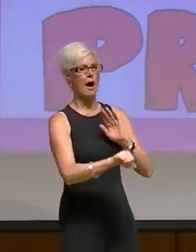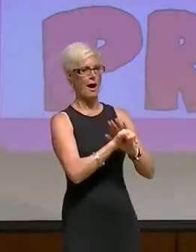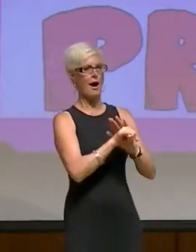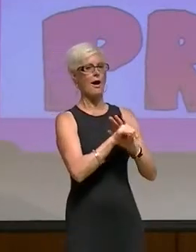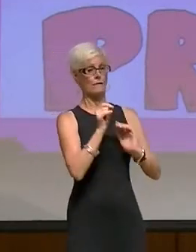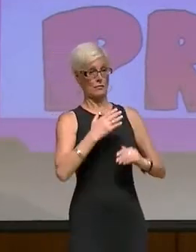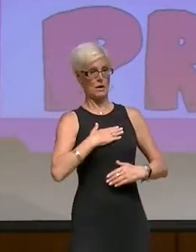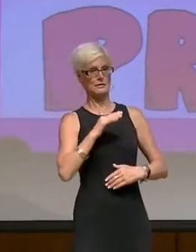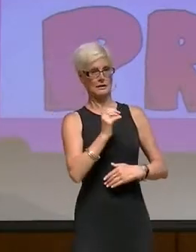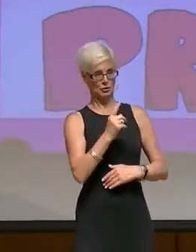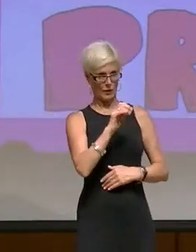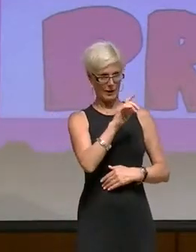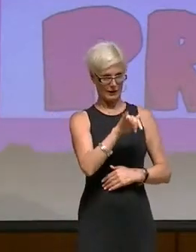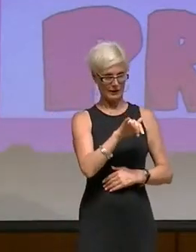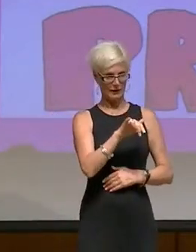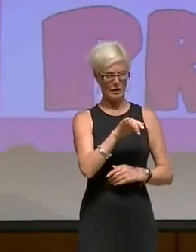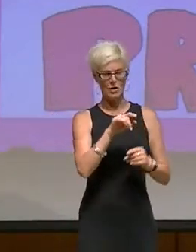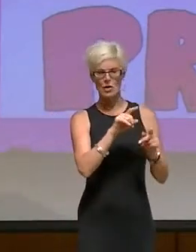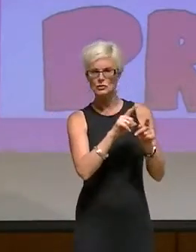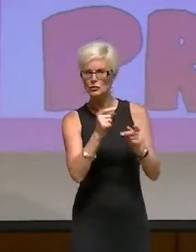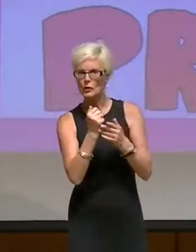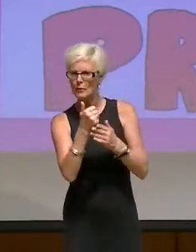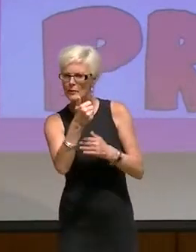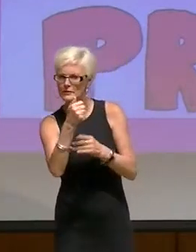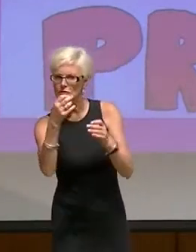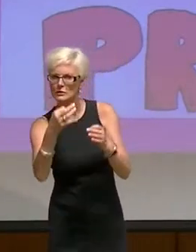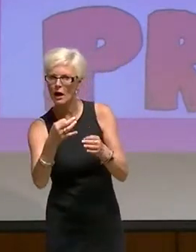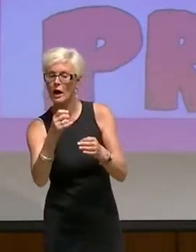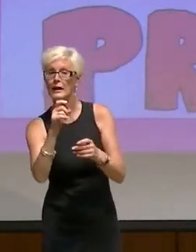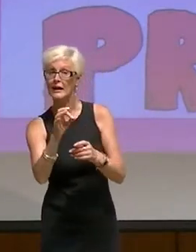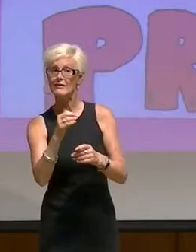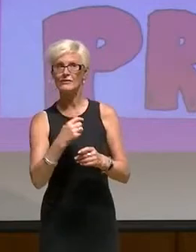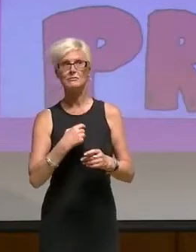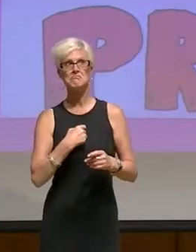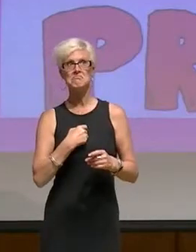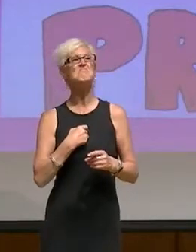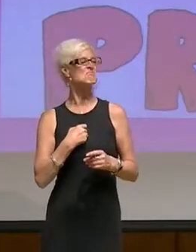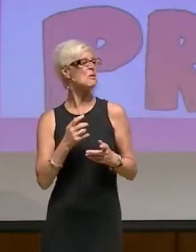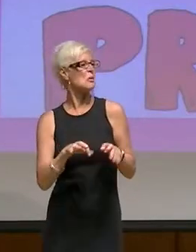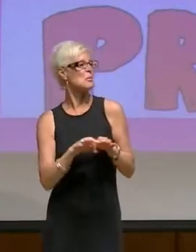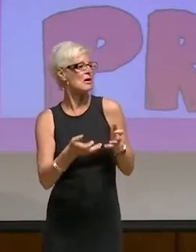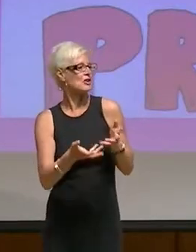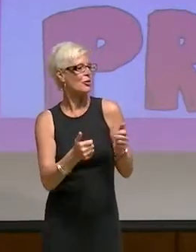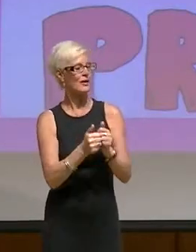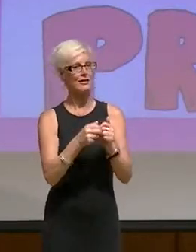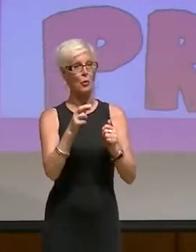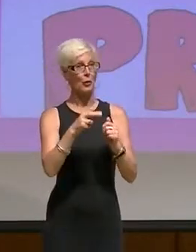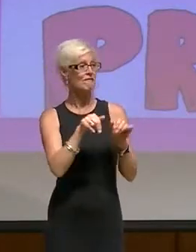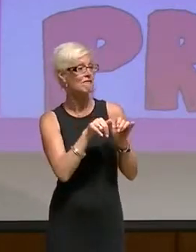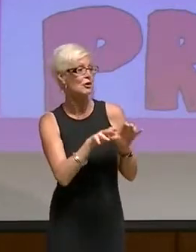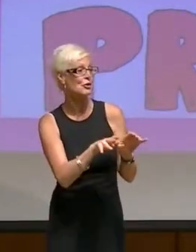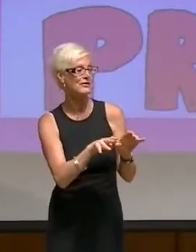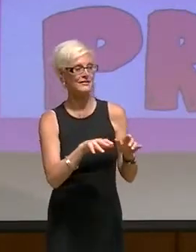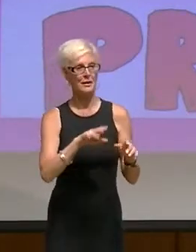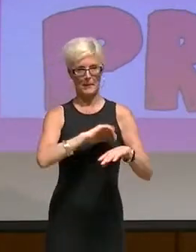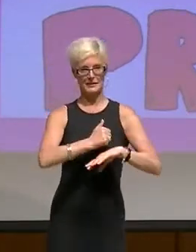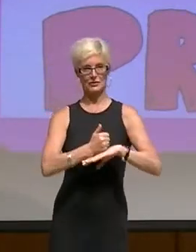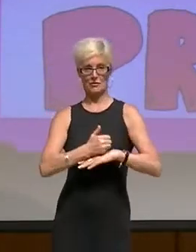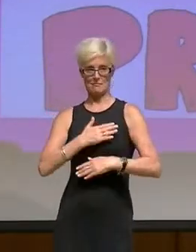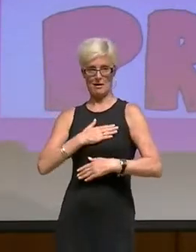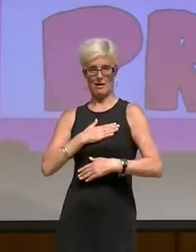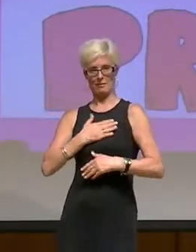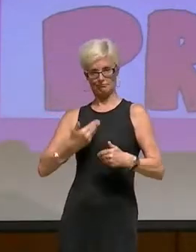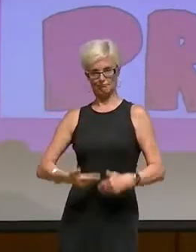asexuality and aiding them in deciding whether or not I am worth talking to or flirting with based on my factability.